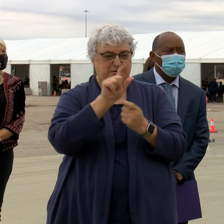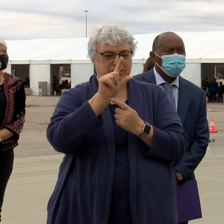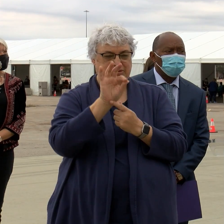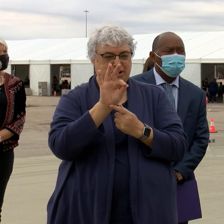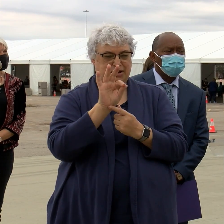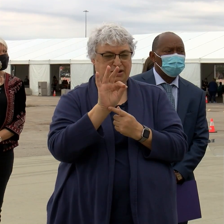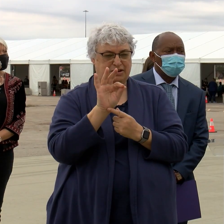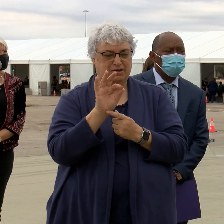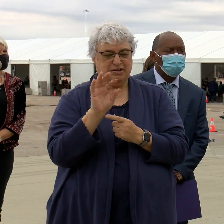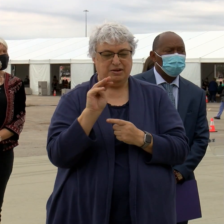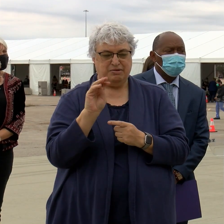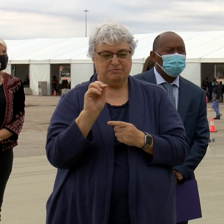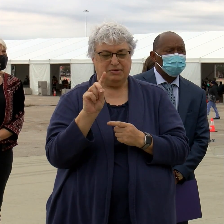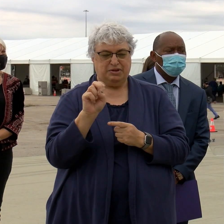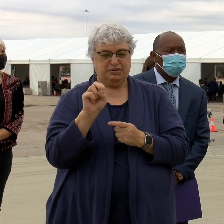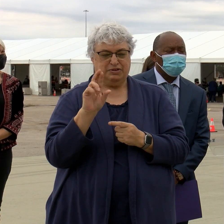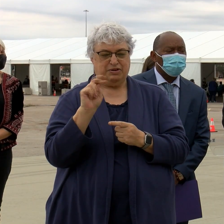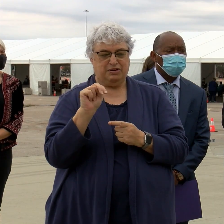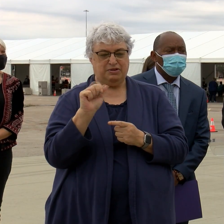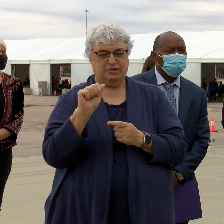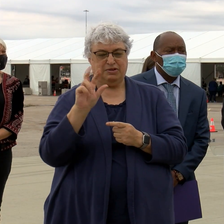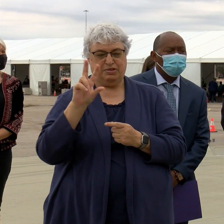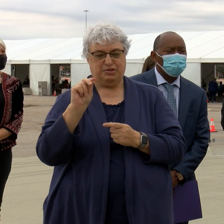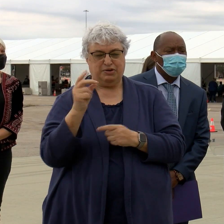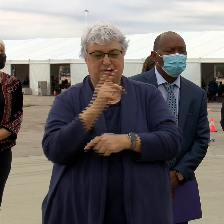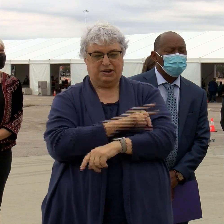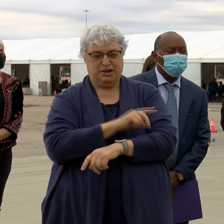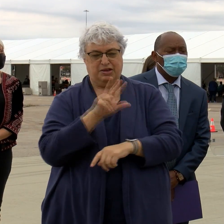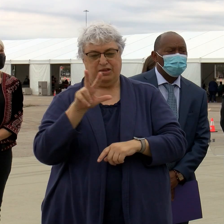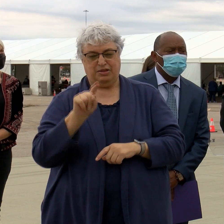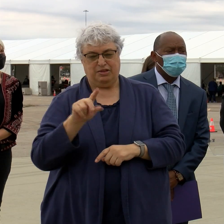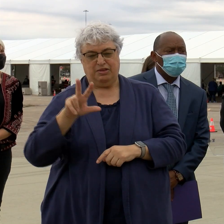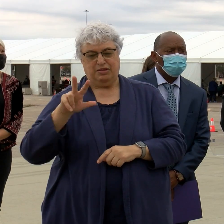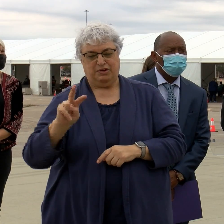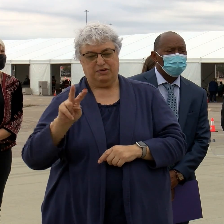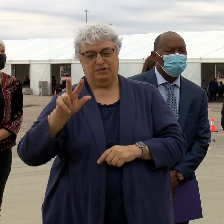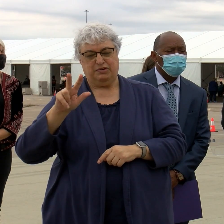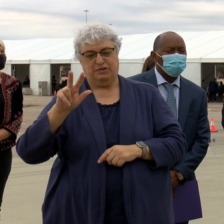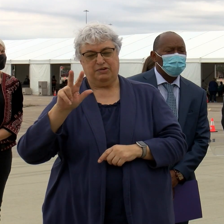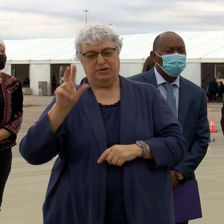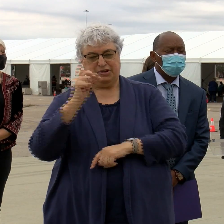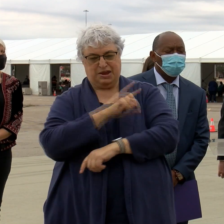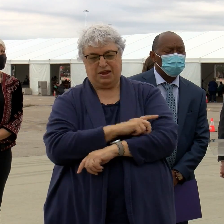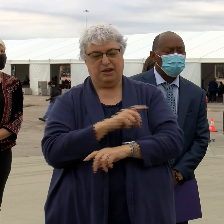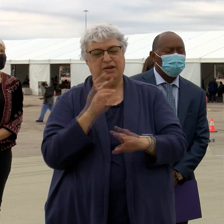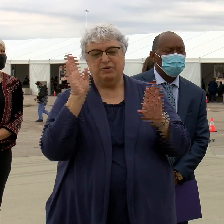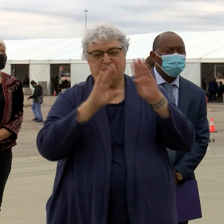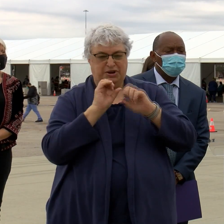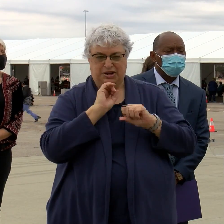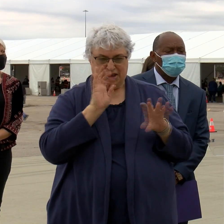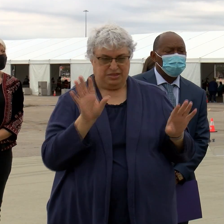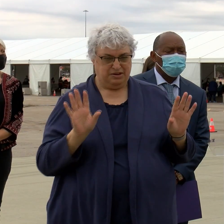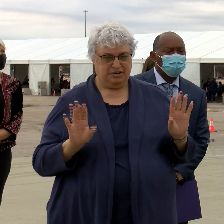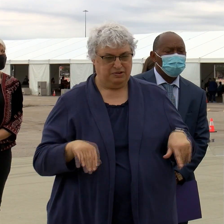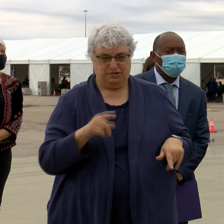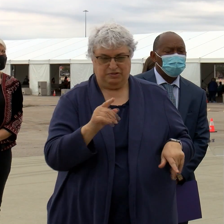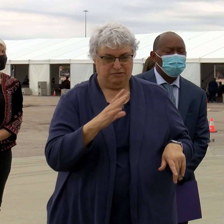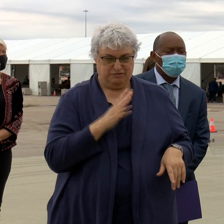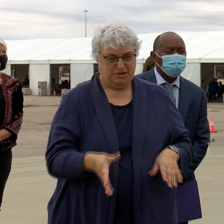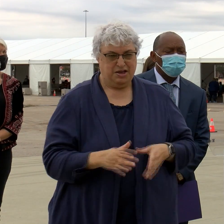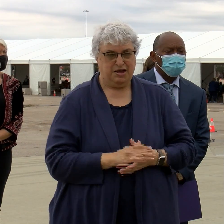after the Moderna, but you should get it on 30 day 30 day 31 day 32, something like that, I wouldn't lose any sleep over that. Okay.